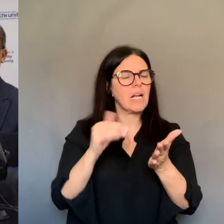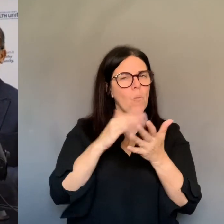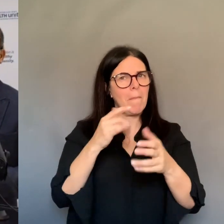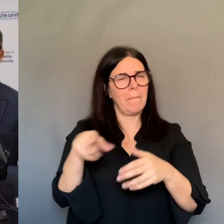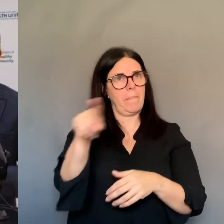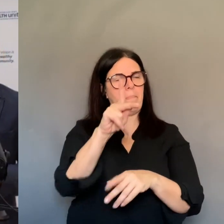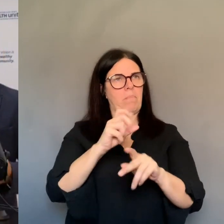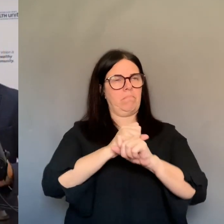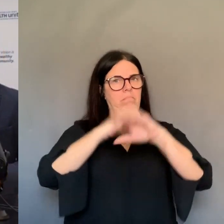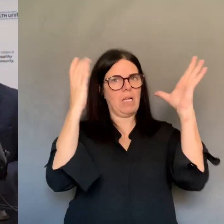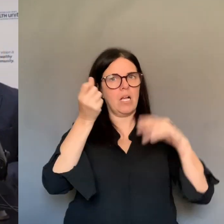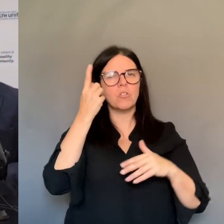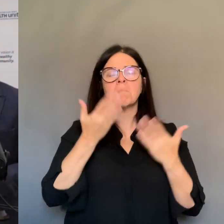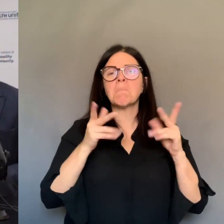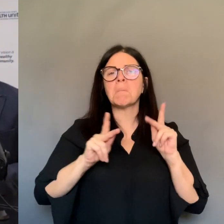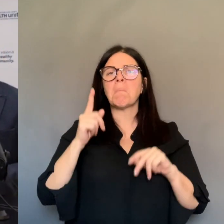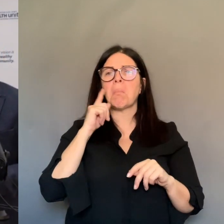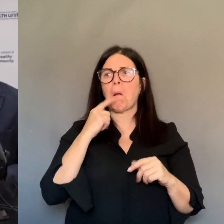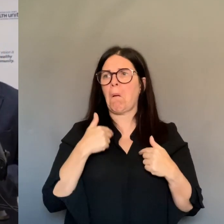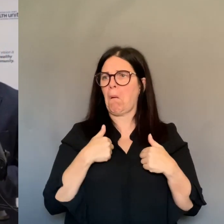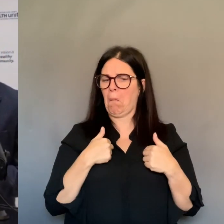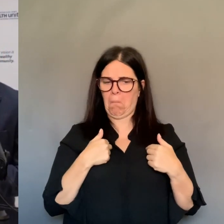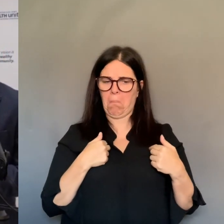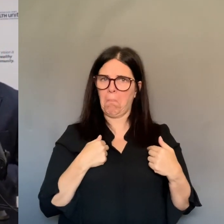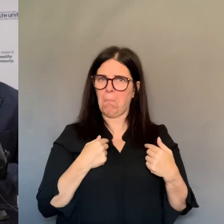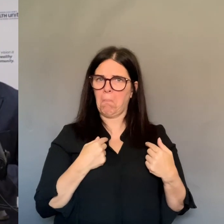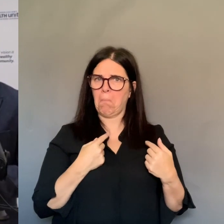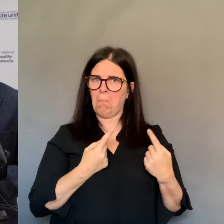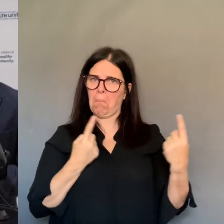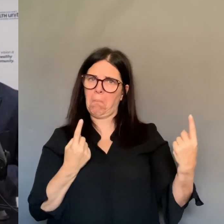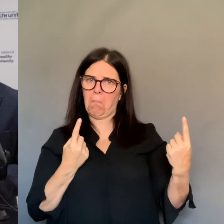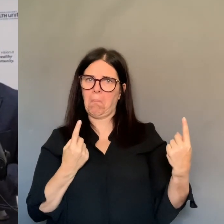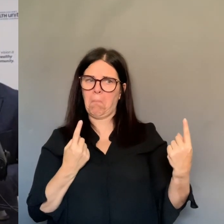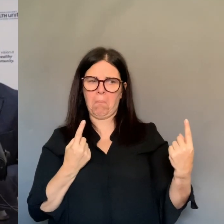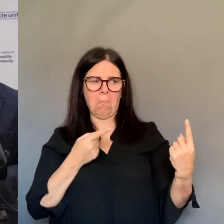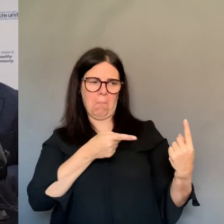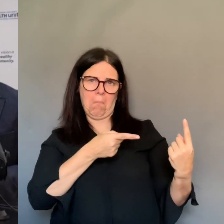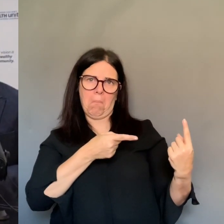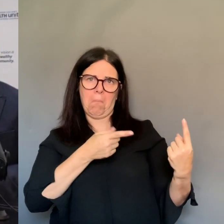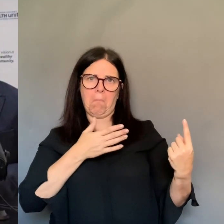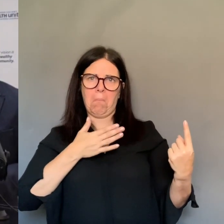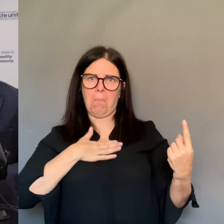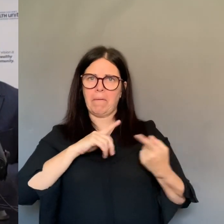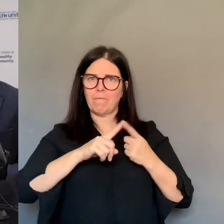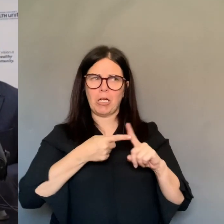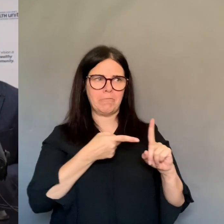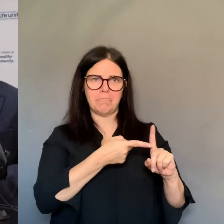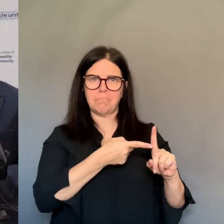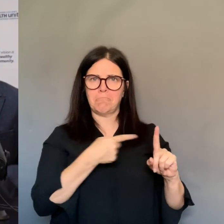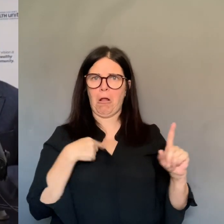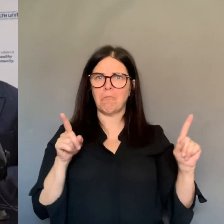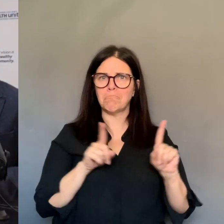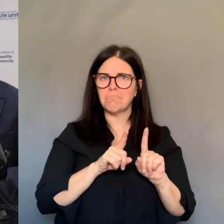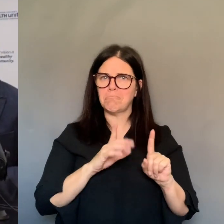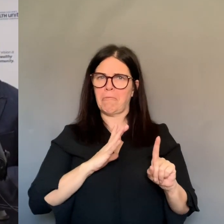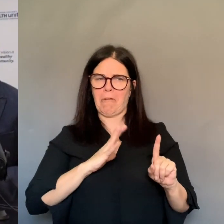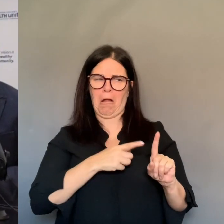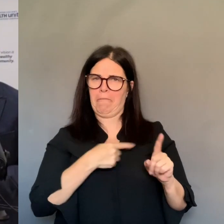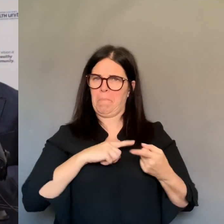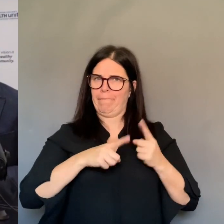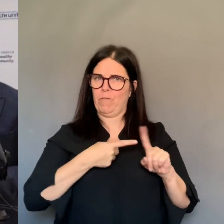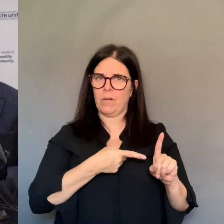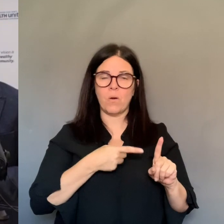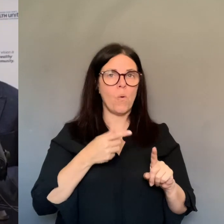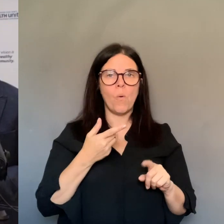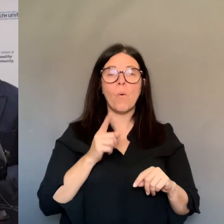they're out and they're working, maybe they don't realize that, yeah, I still need to do my physical distancing piece. So I think it takes time for the community to learn